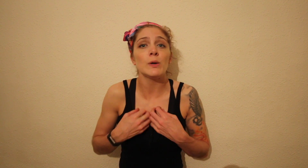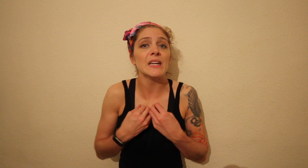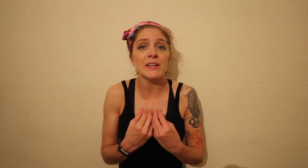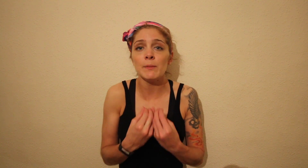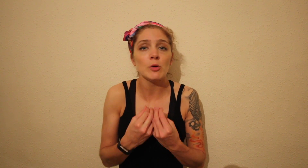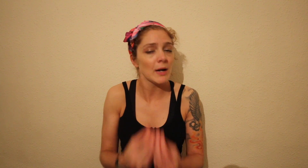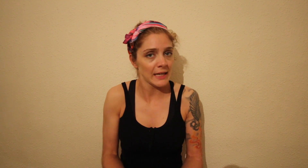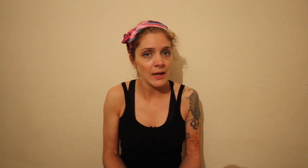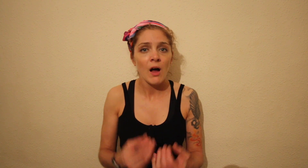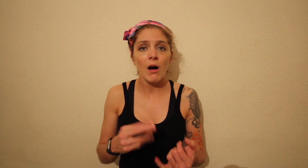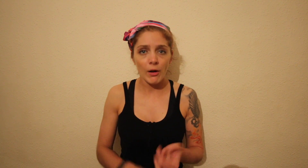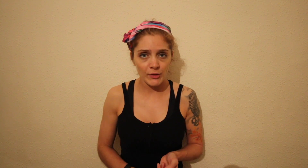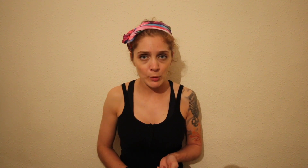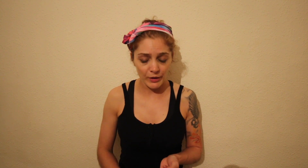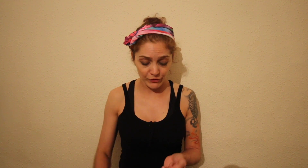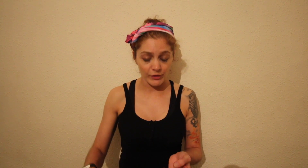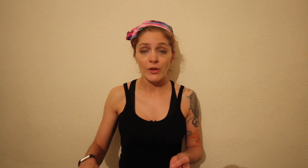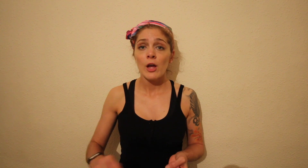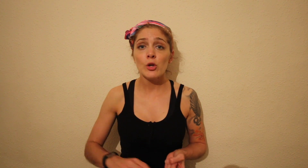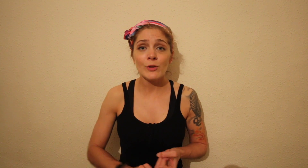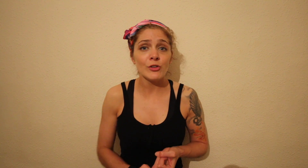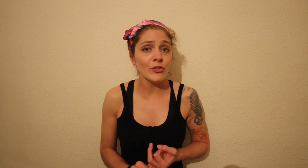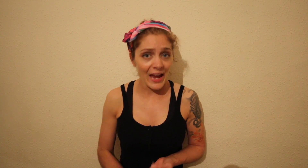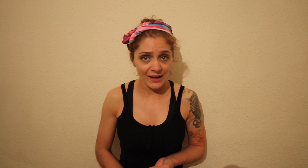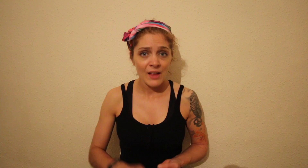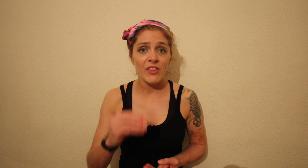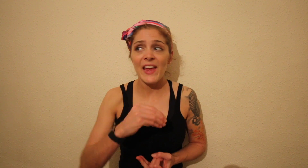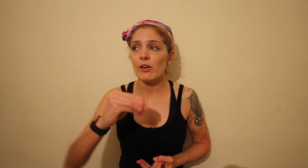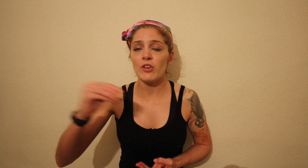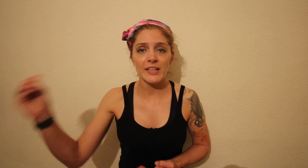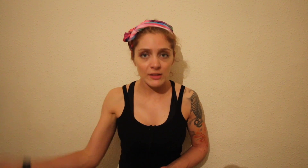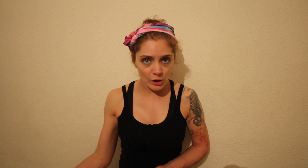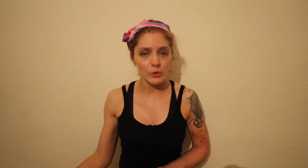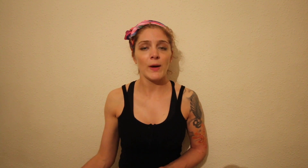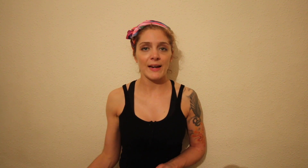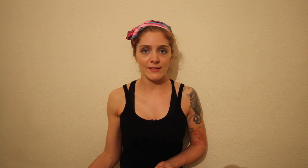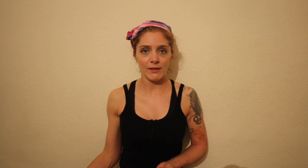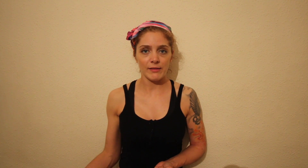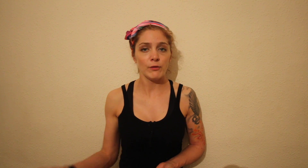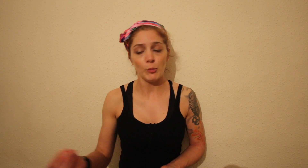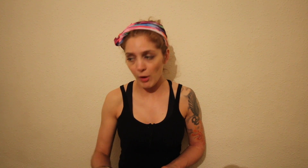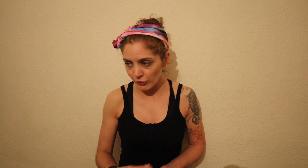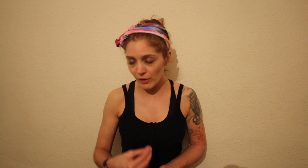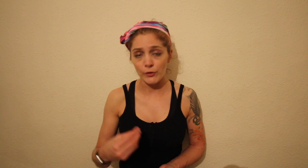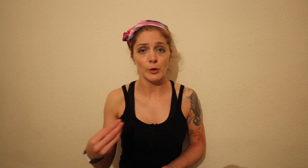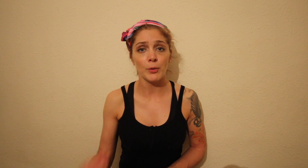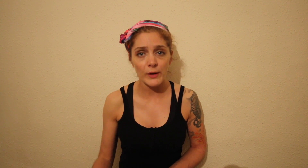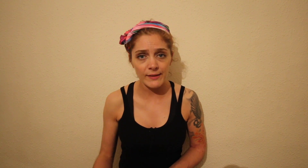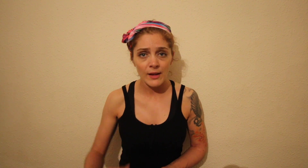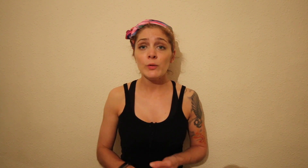You are giving them your money. Ask them questions. You want to check that they are checking you when you're exercising for your posture, for your poise. You